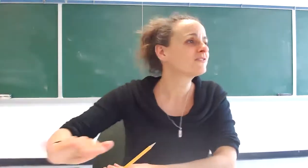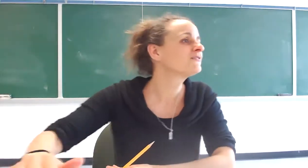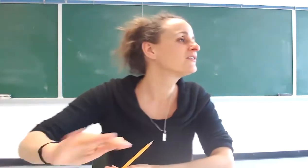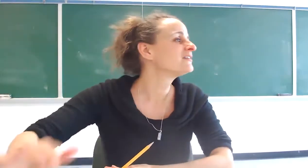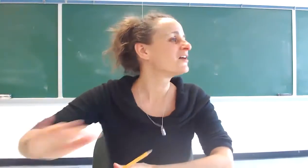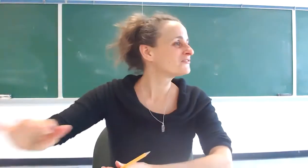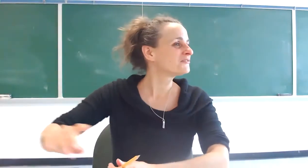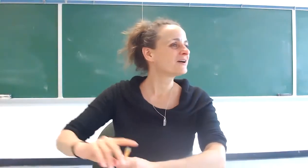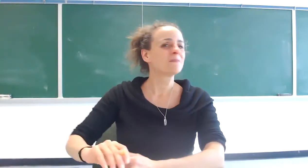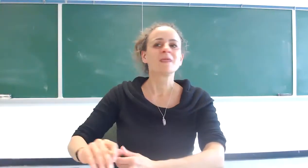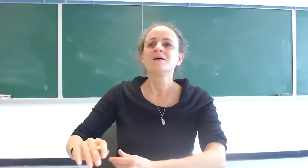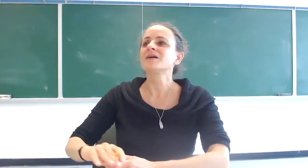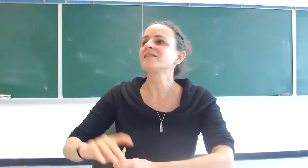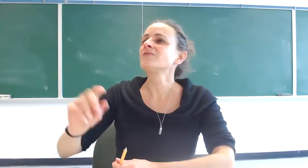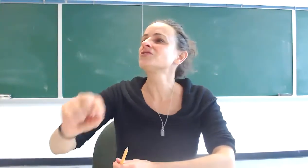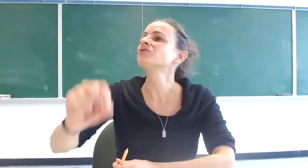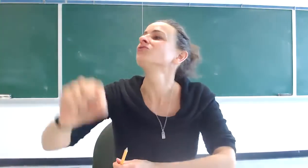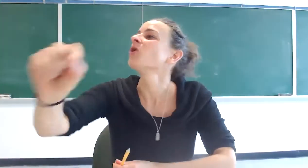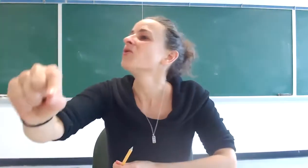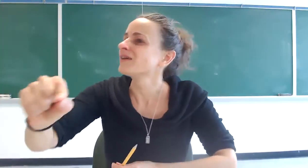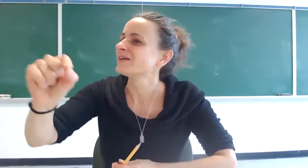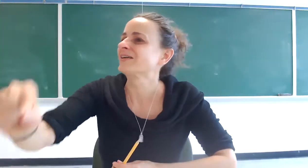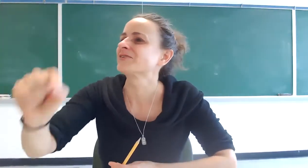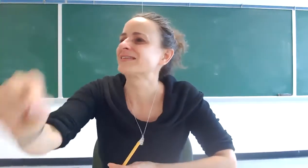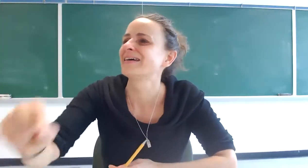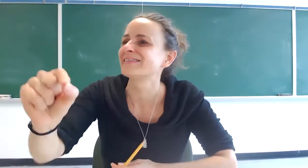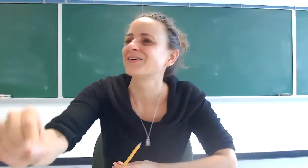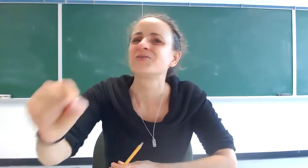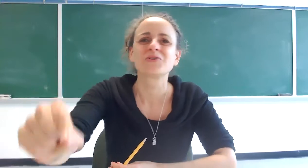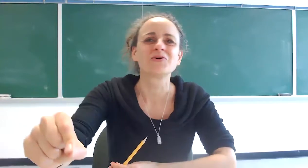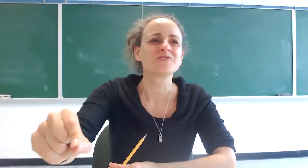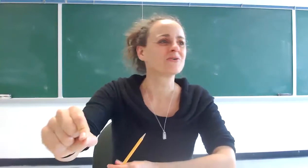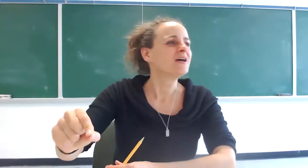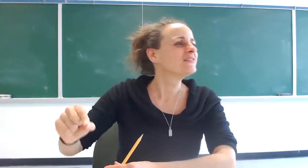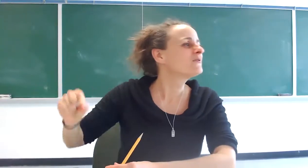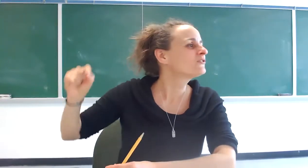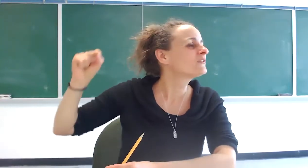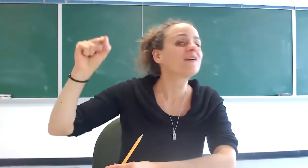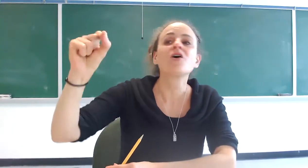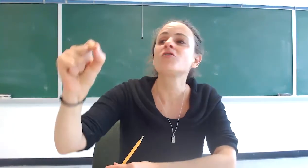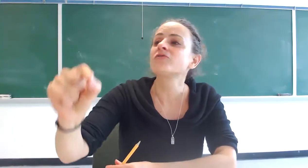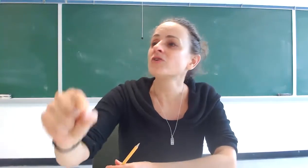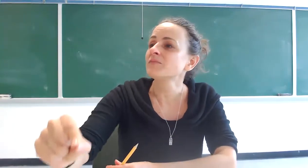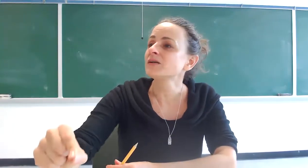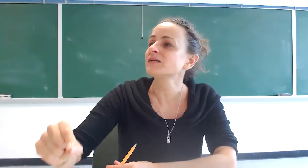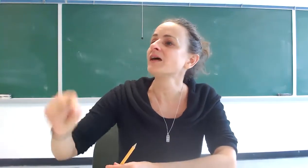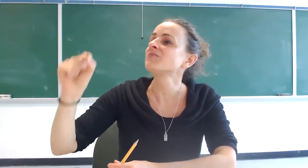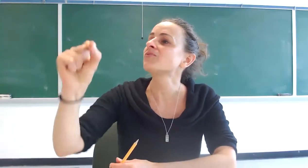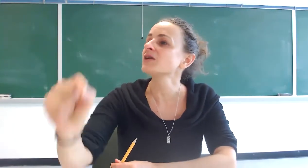even enough right because they want you to know that they're exercising control over you they want to take over completely and break